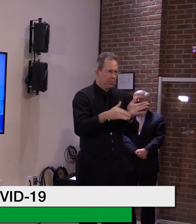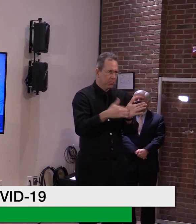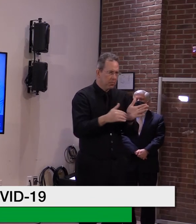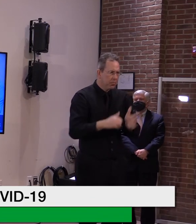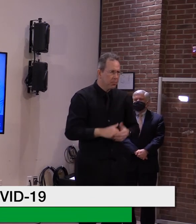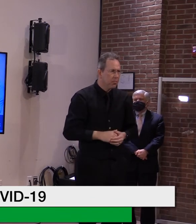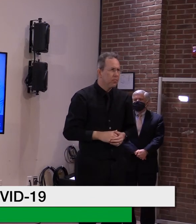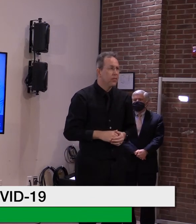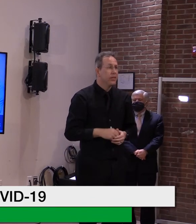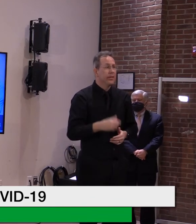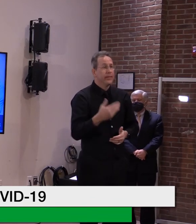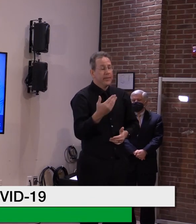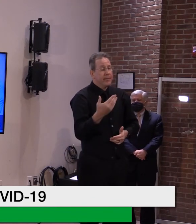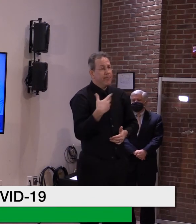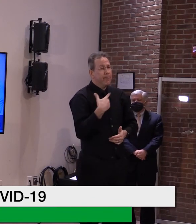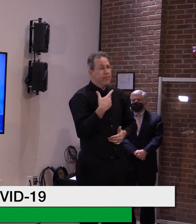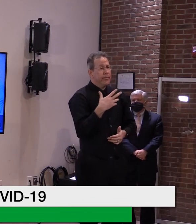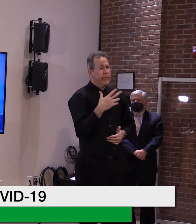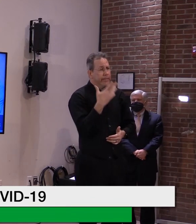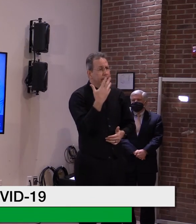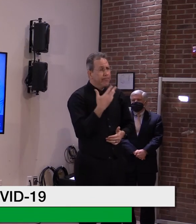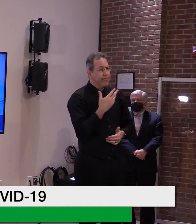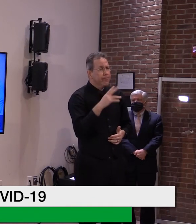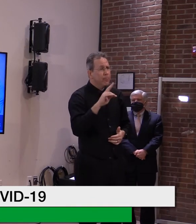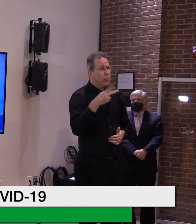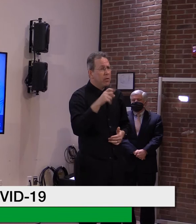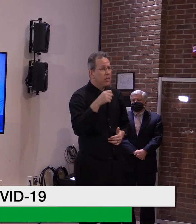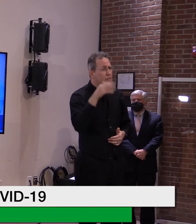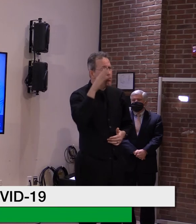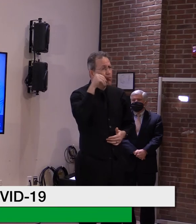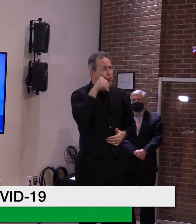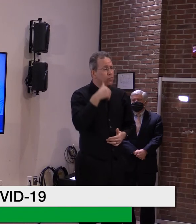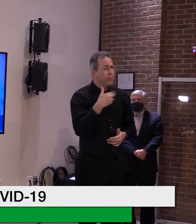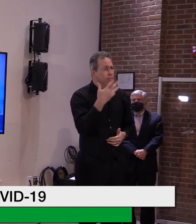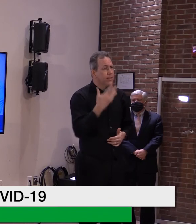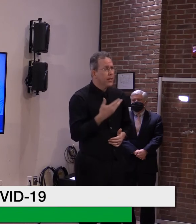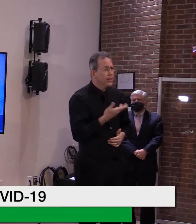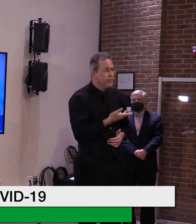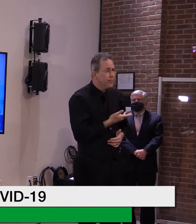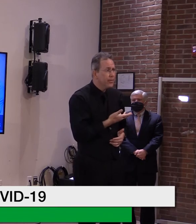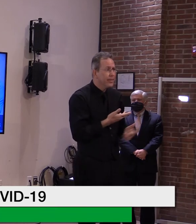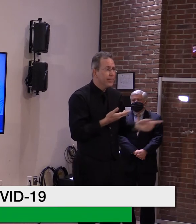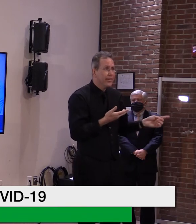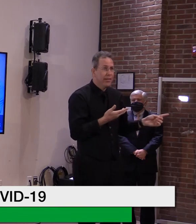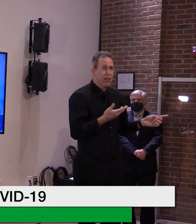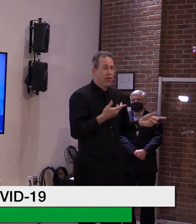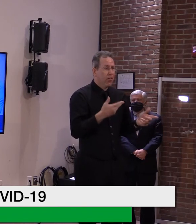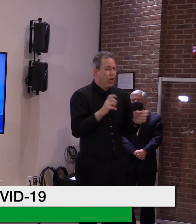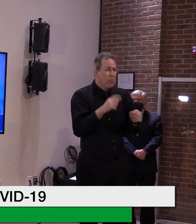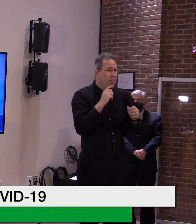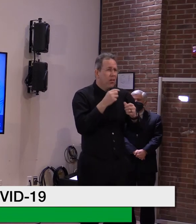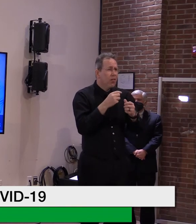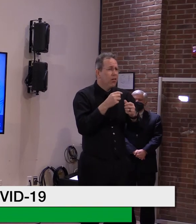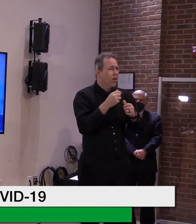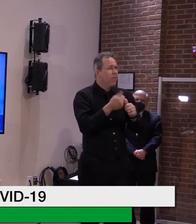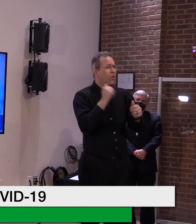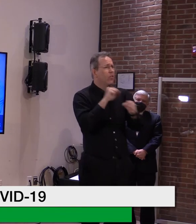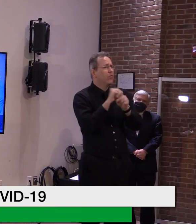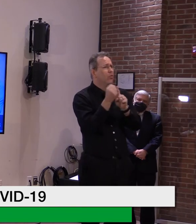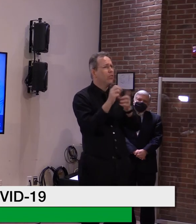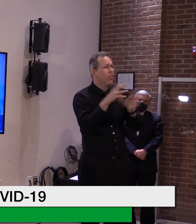situation and completely avoidable. So it's unfortunate that there has to be any court proceeding at all.